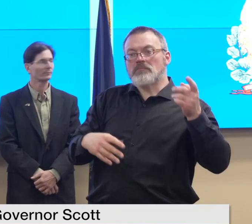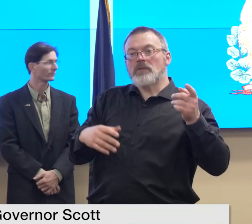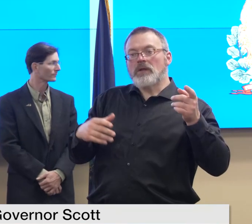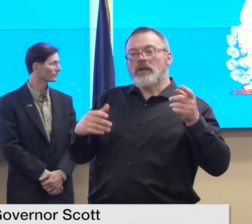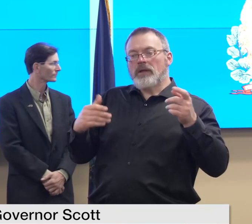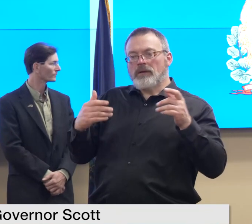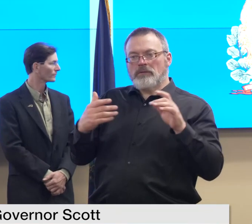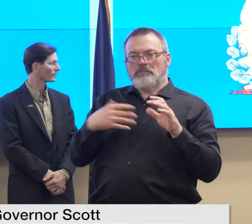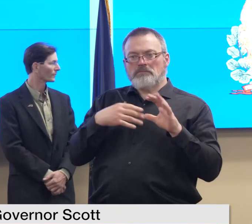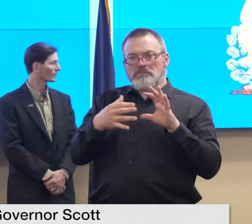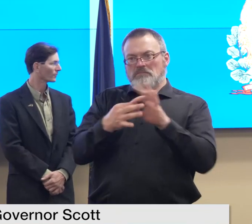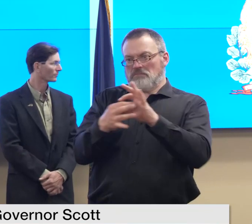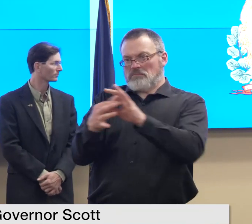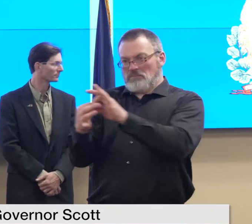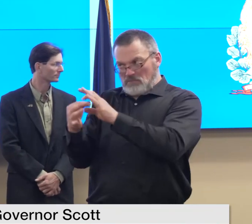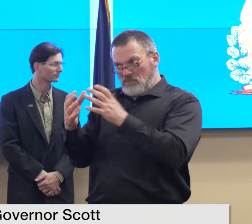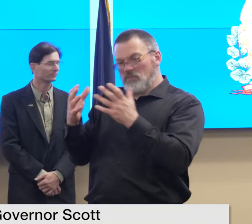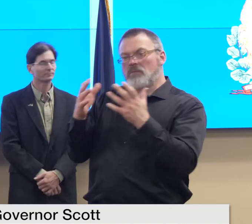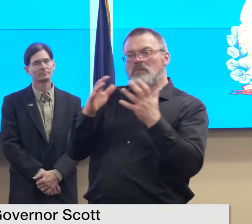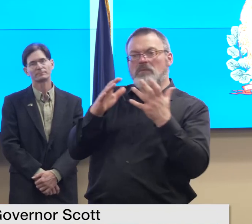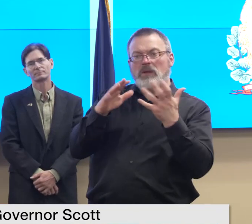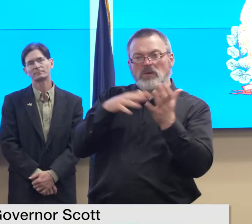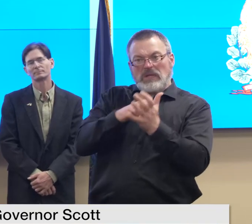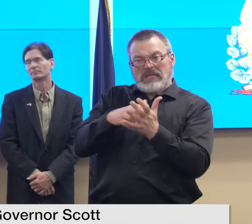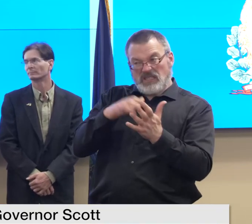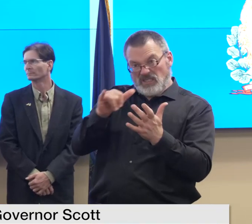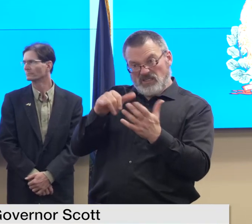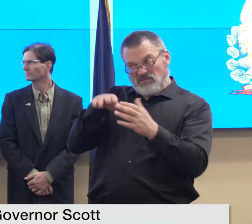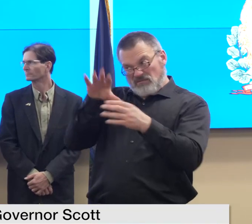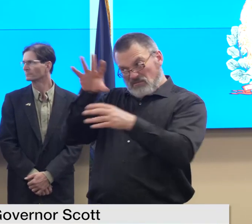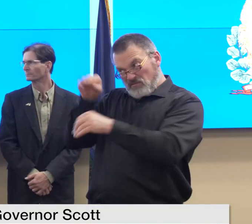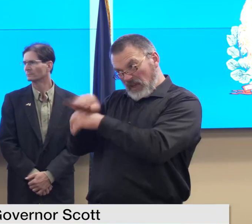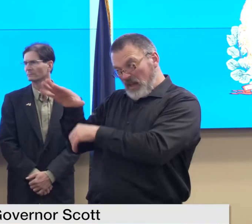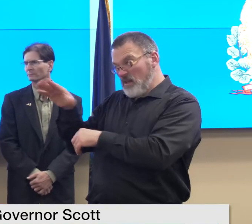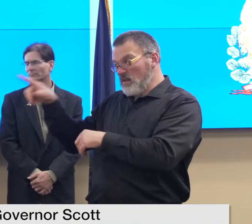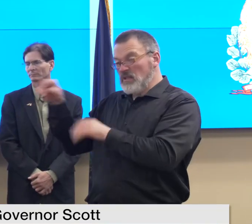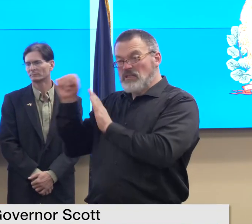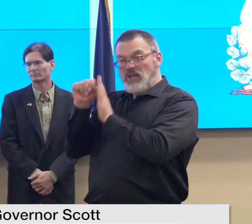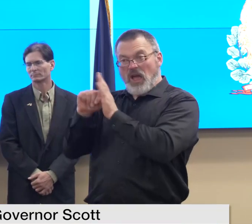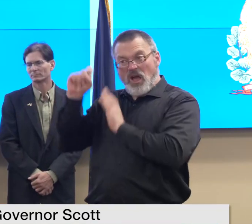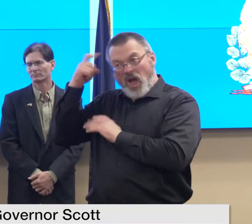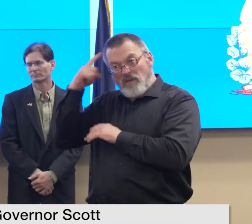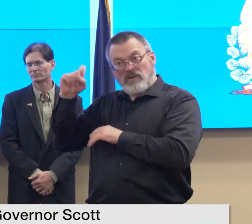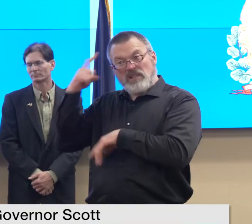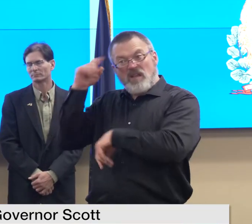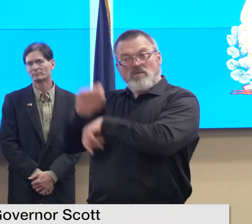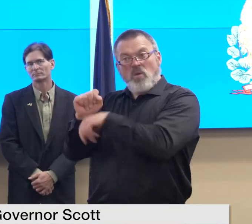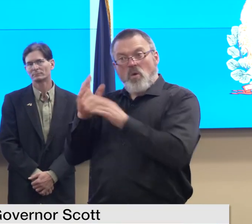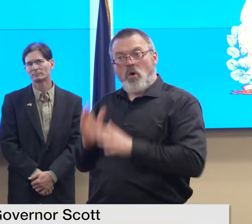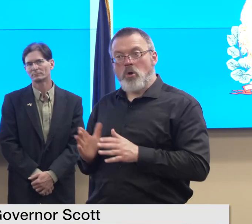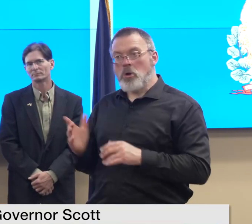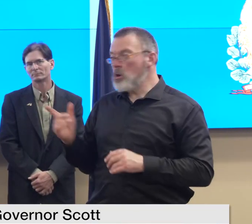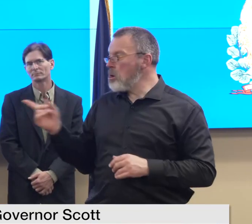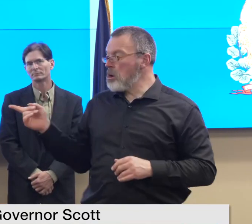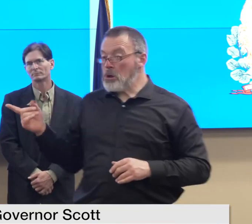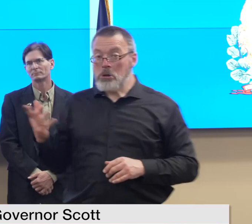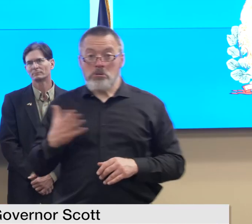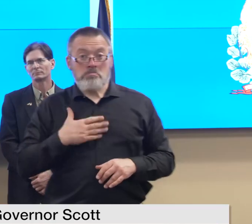was state government and state employees were they impacted in that as well i'm not aware that we were impacted by that